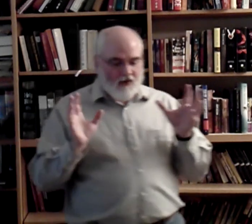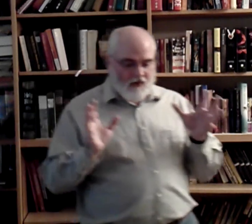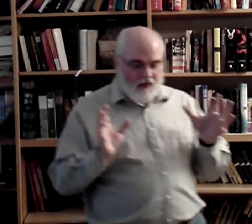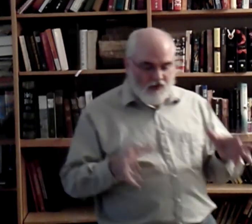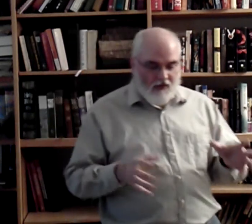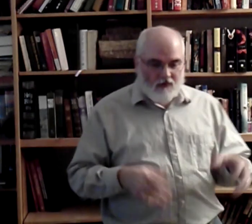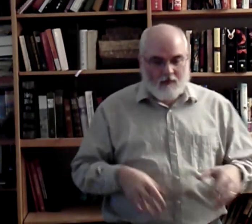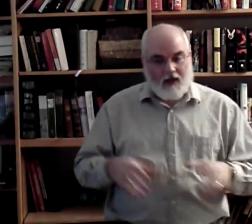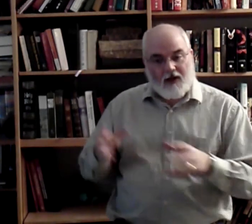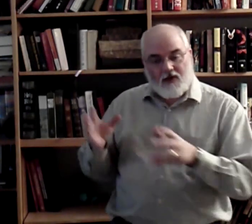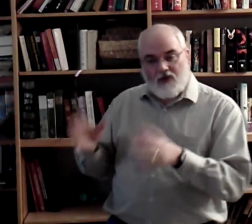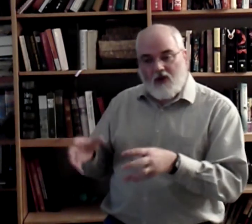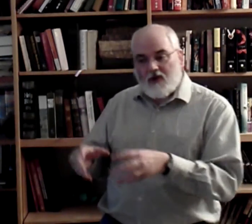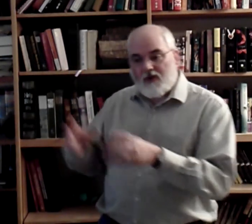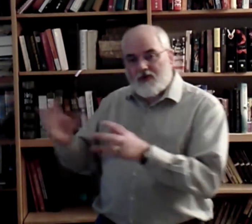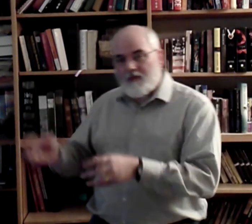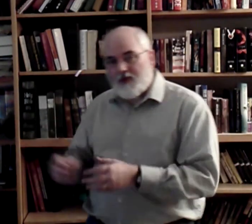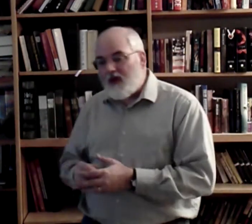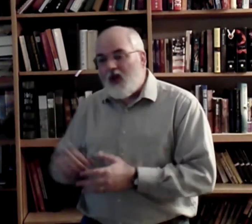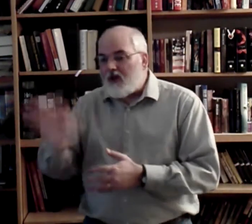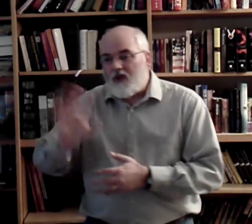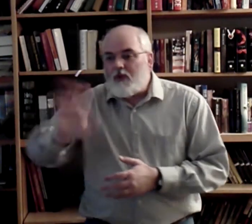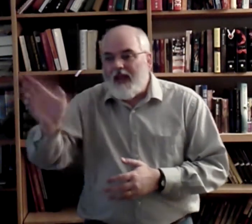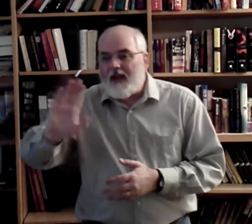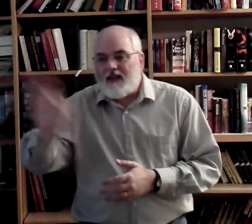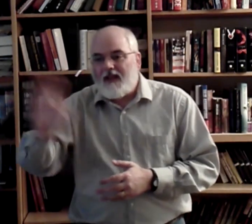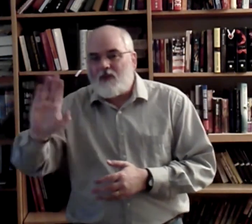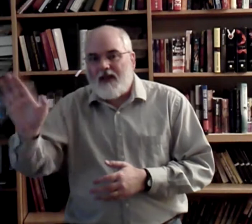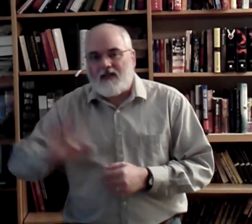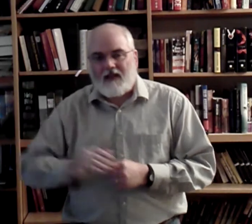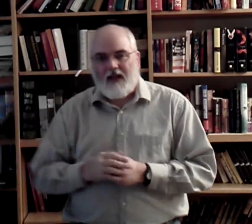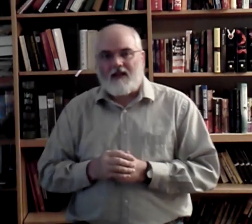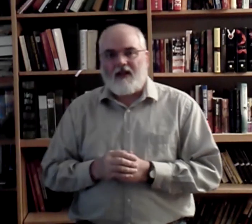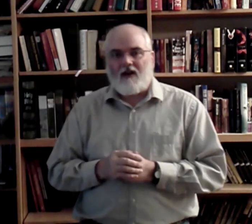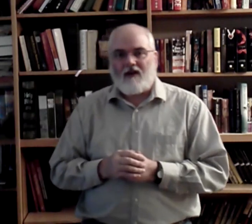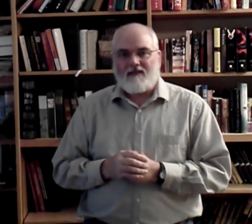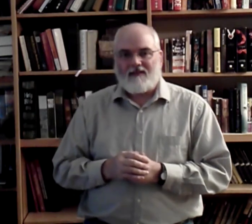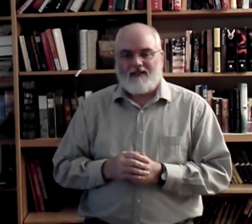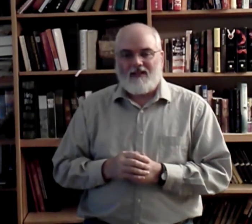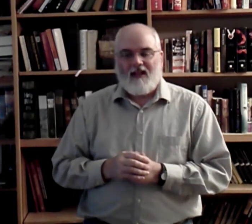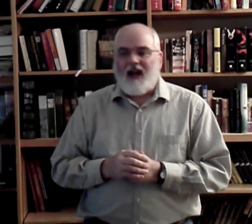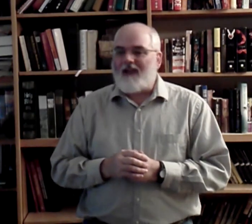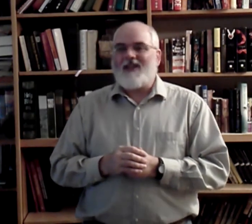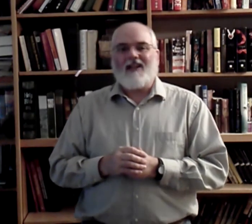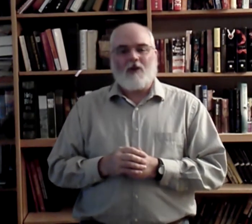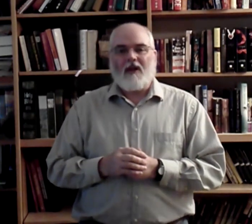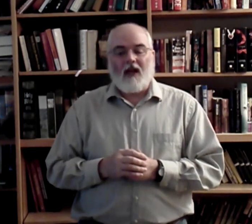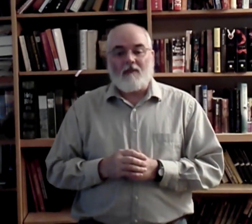your introduction. This will apply to your song or your scripture. You can't erase it out of the air. I've seen that so many times.